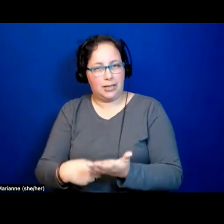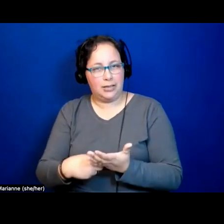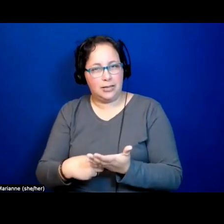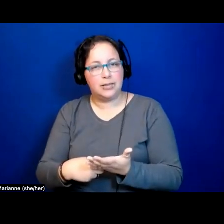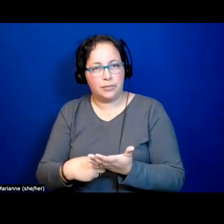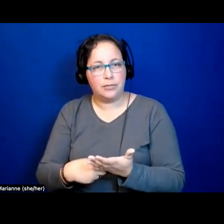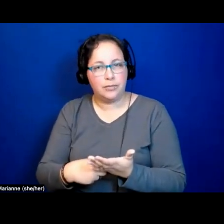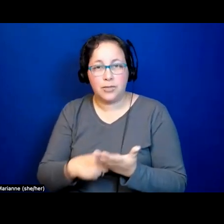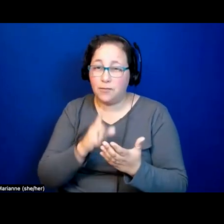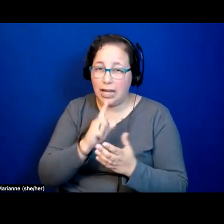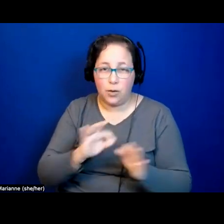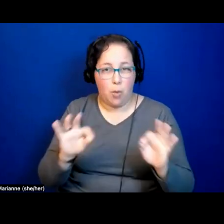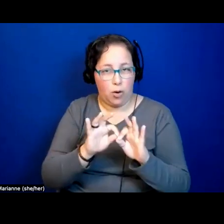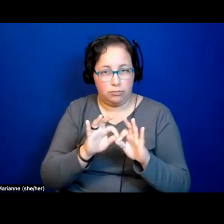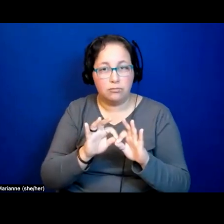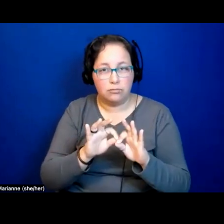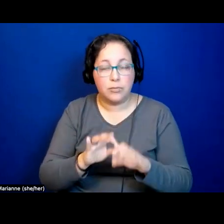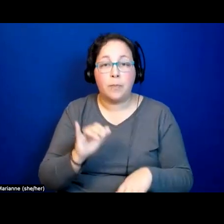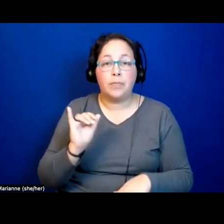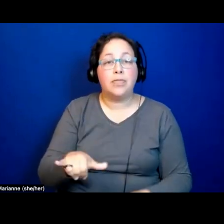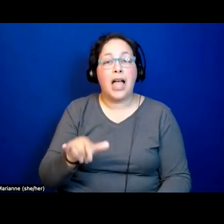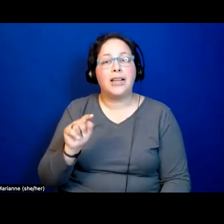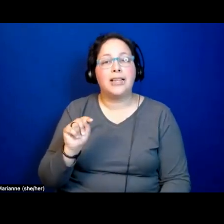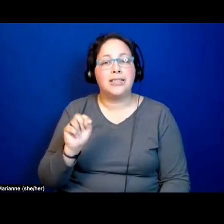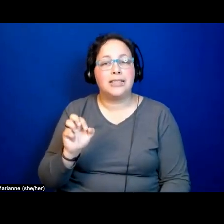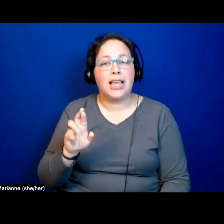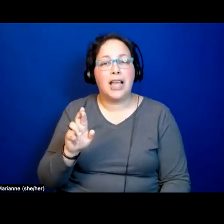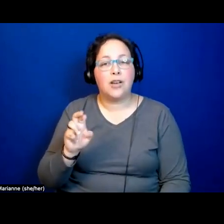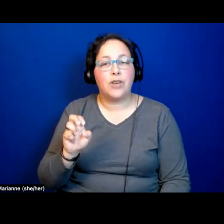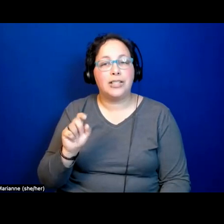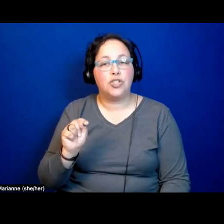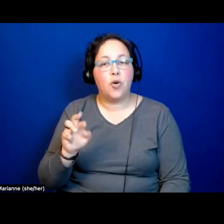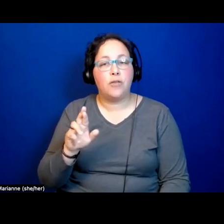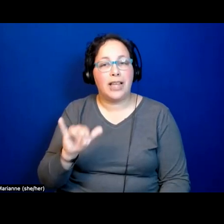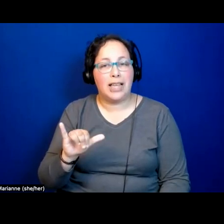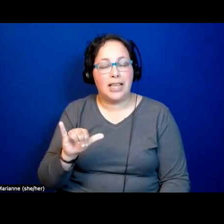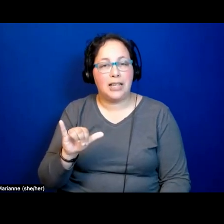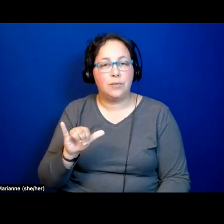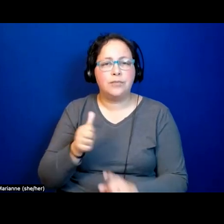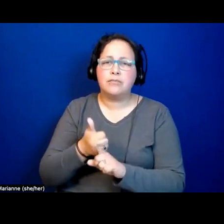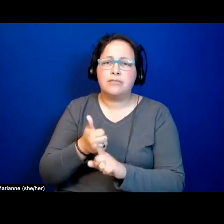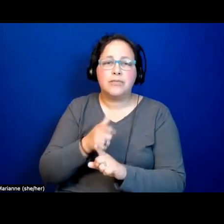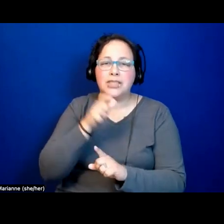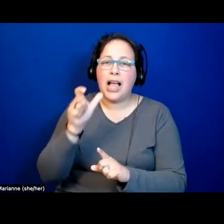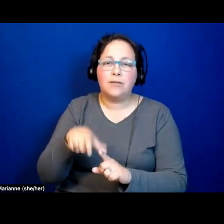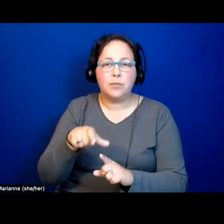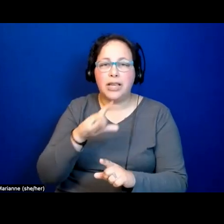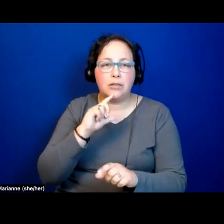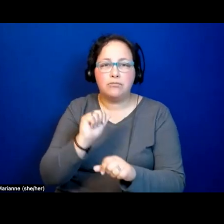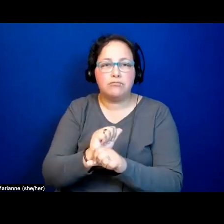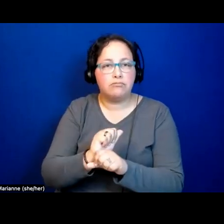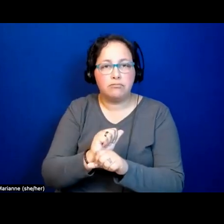is crucial. And this territory does not have to be geometrically